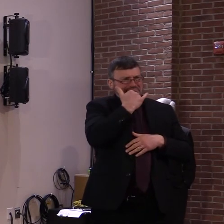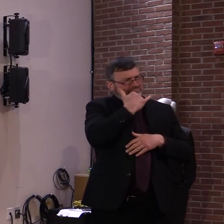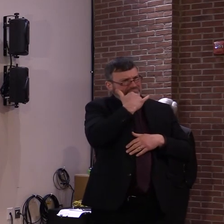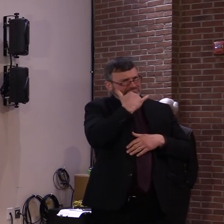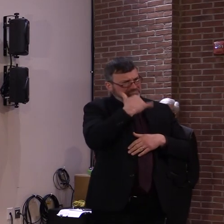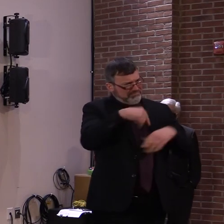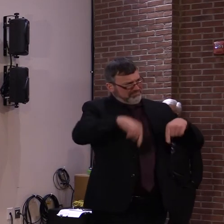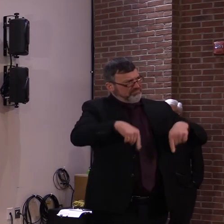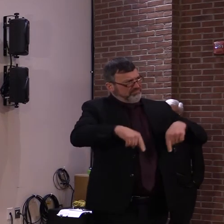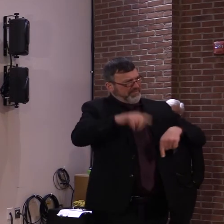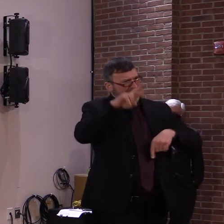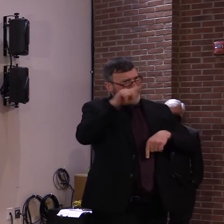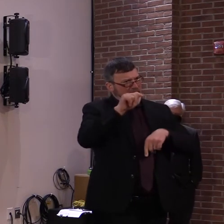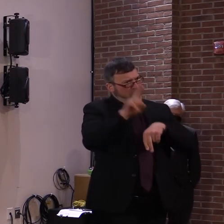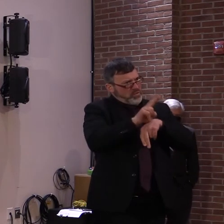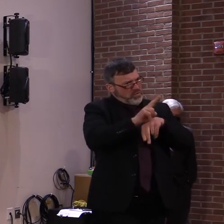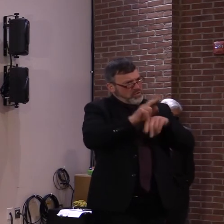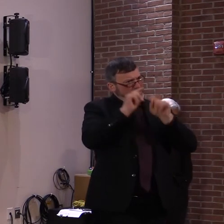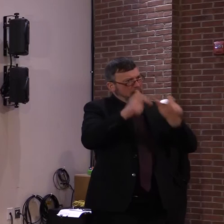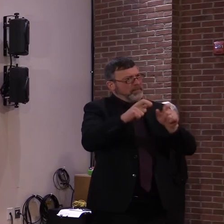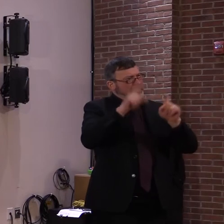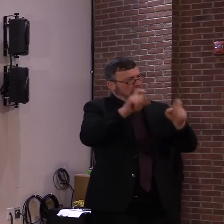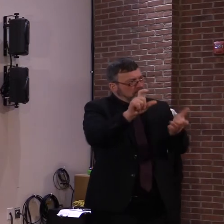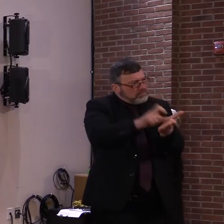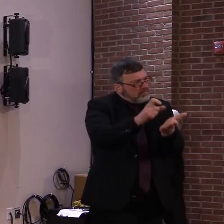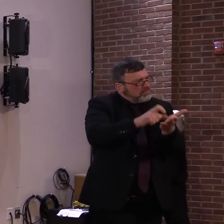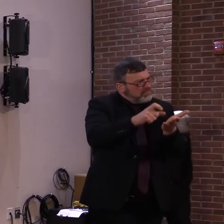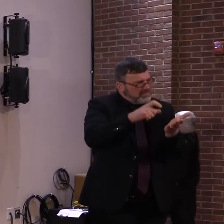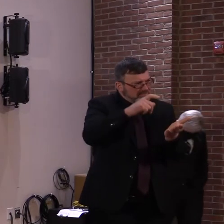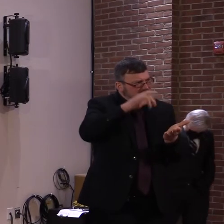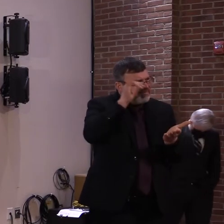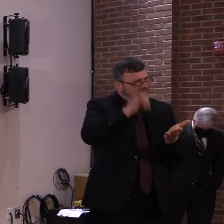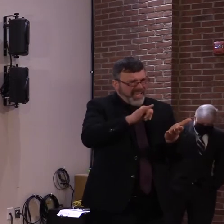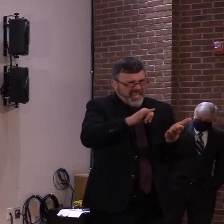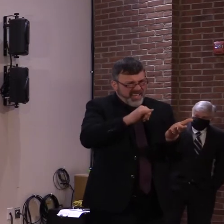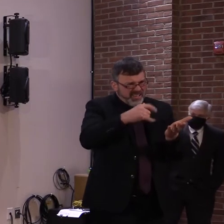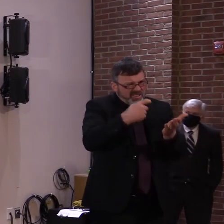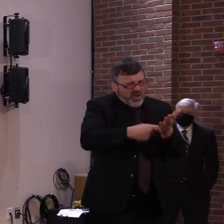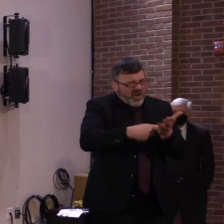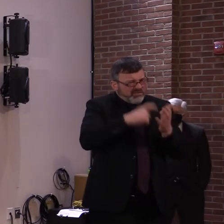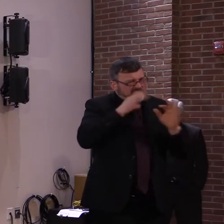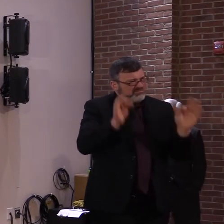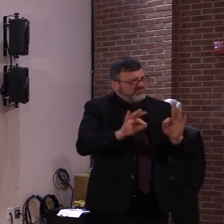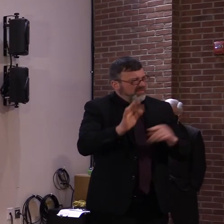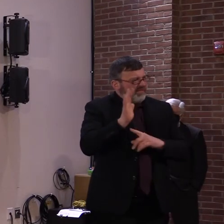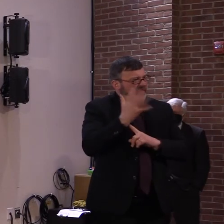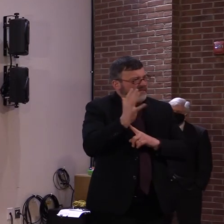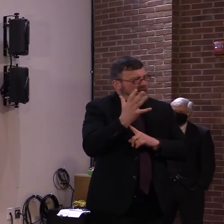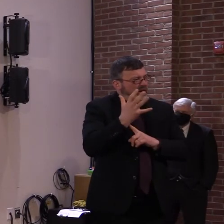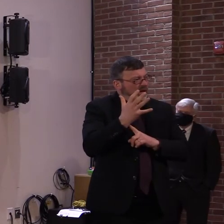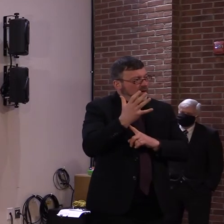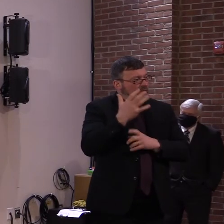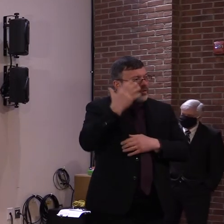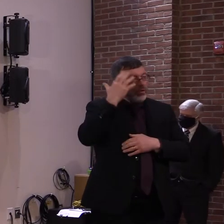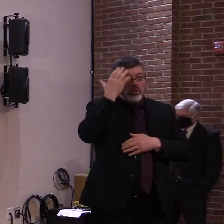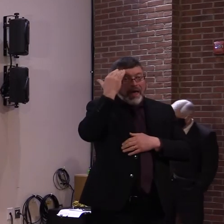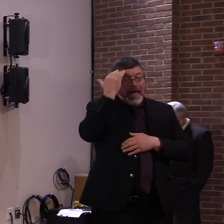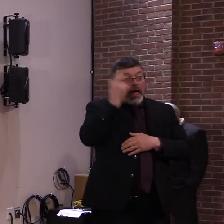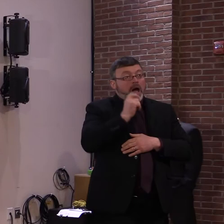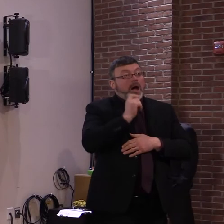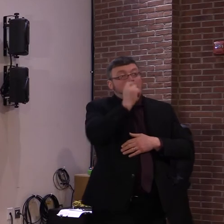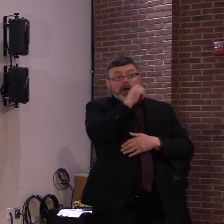They're as low as, uh, five bucks and they take five minutes to, uh, to maybe help, uh, end the